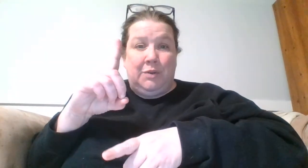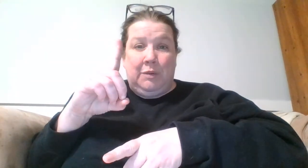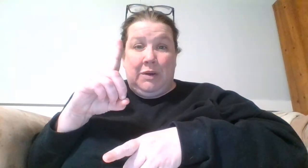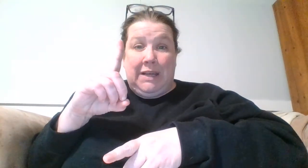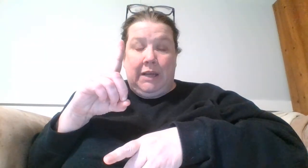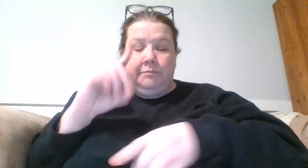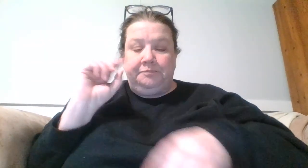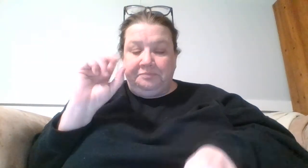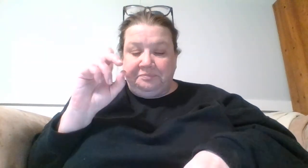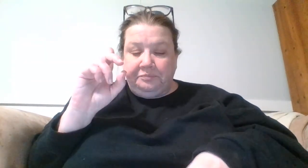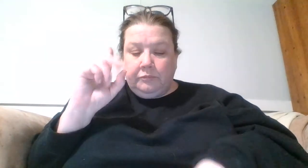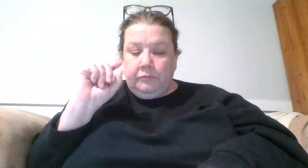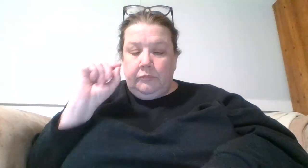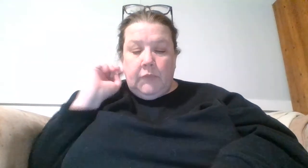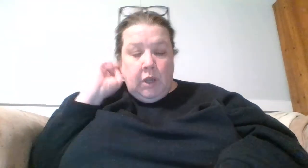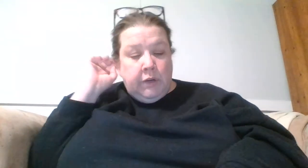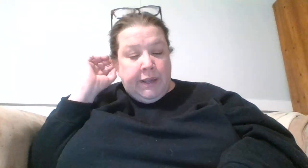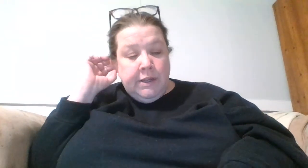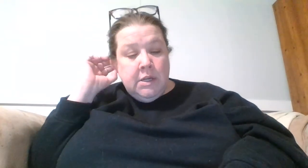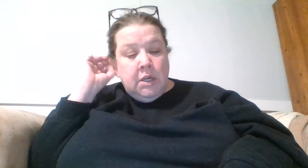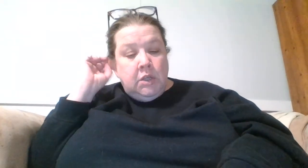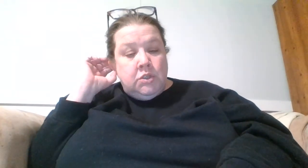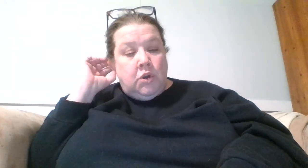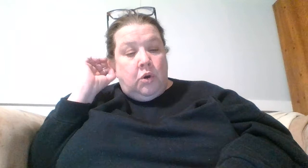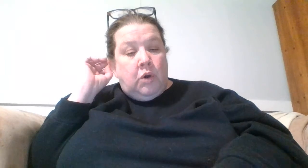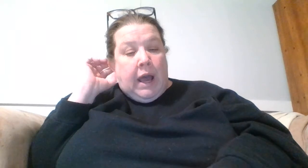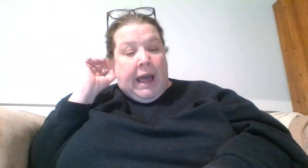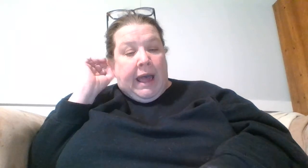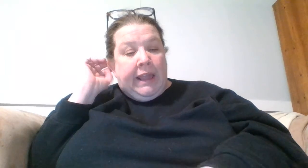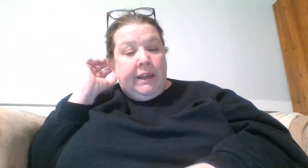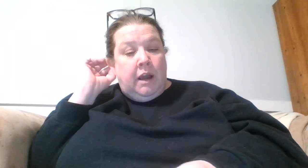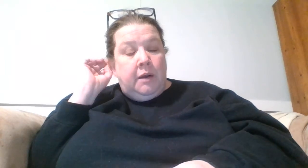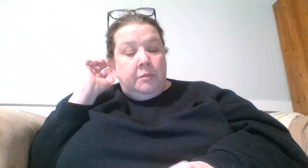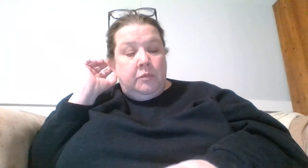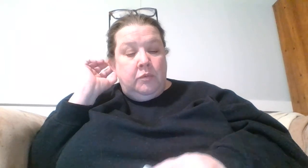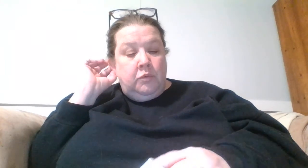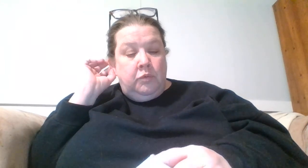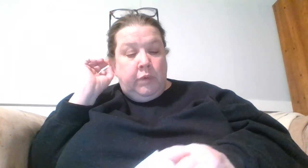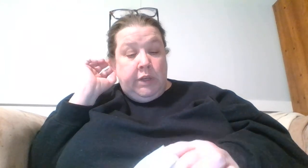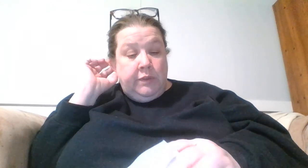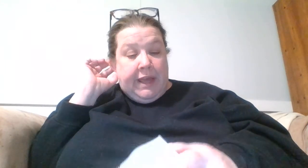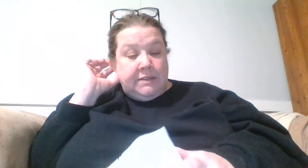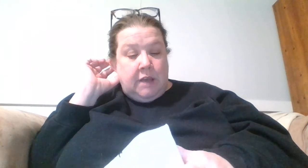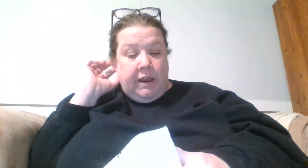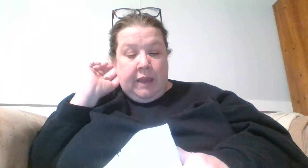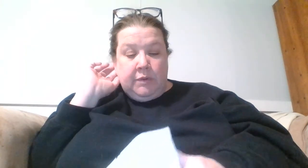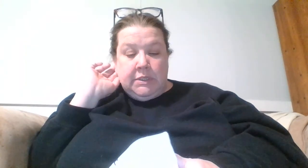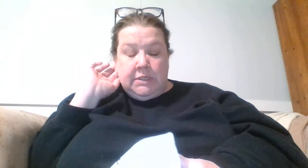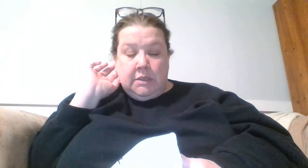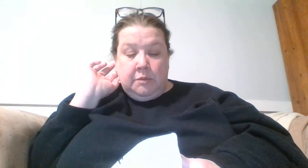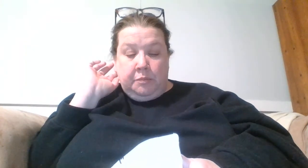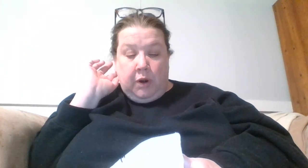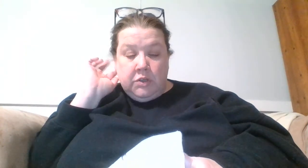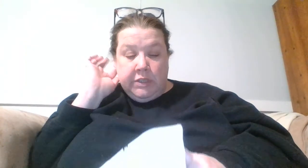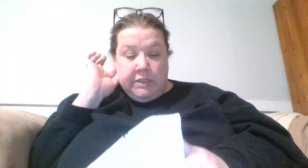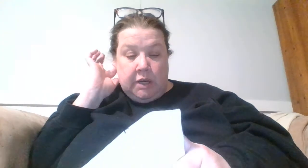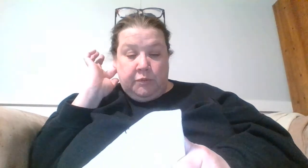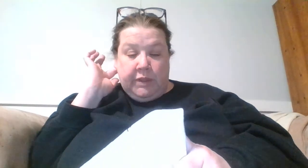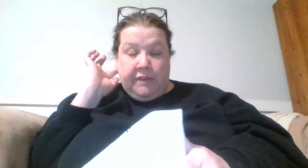only one day okay so I um when you last saw it I was partially done with the